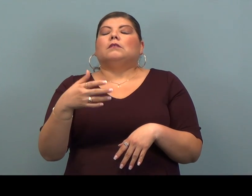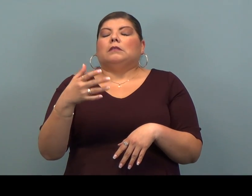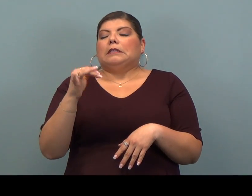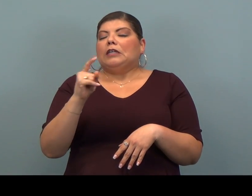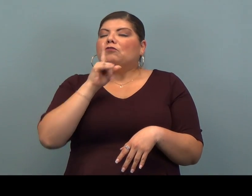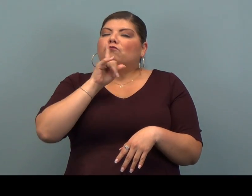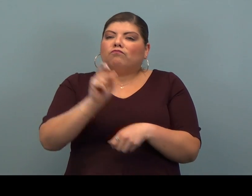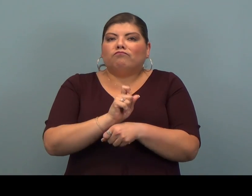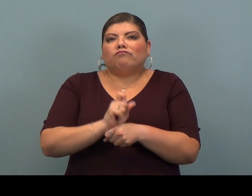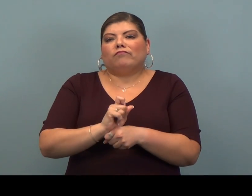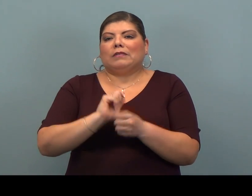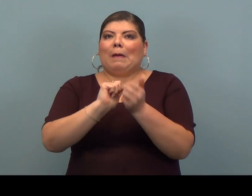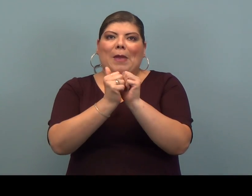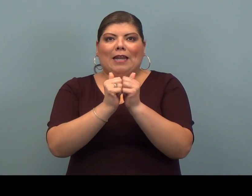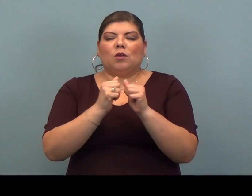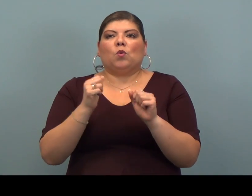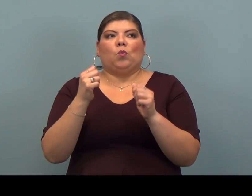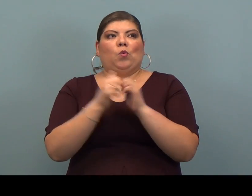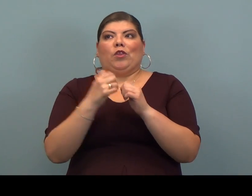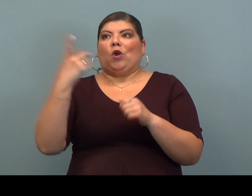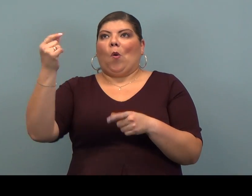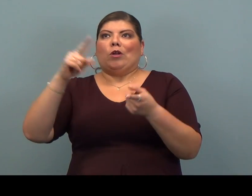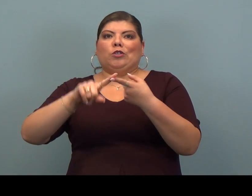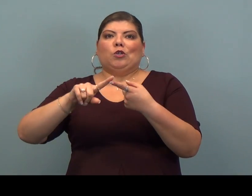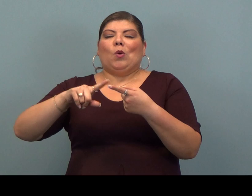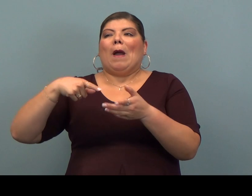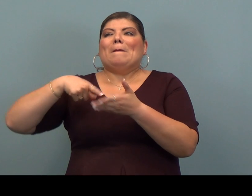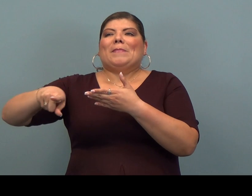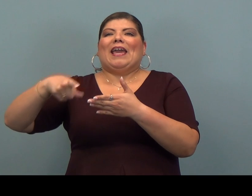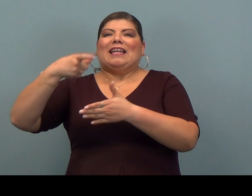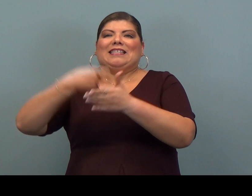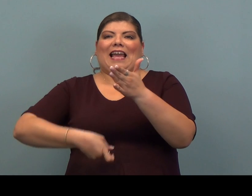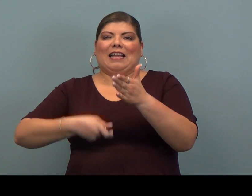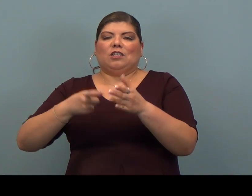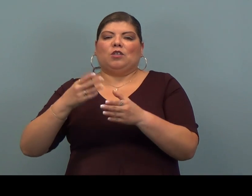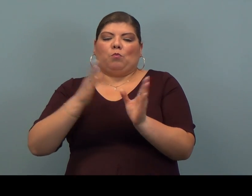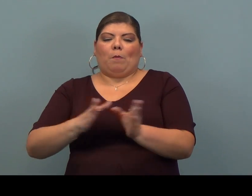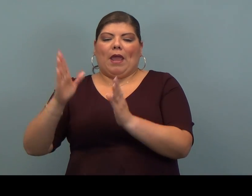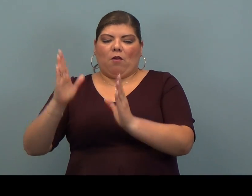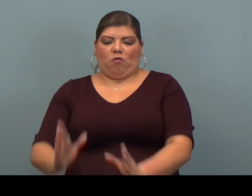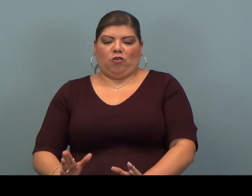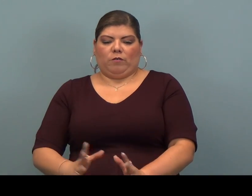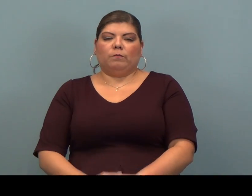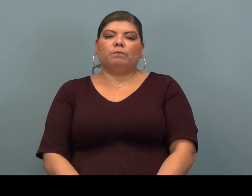It's truly competitive with going to a paid tax preparer.